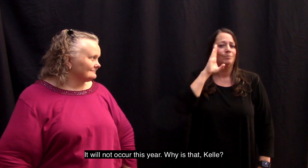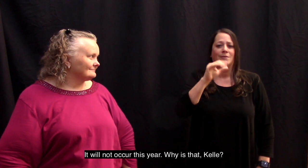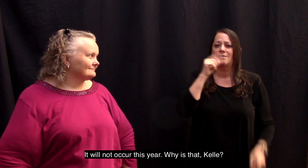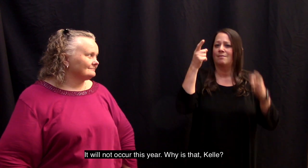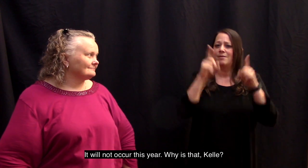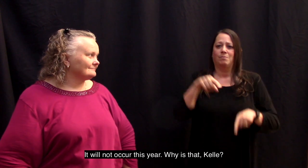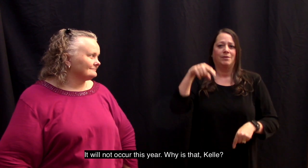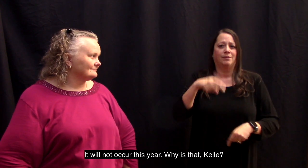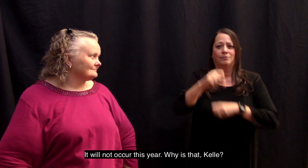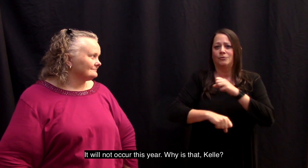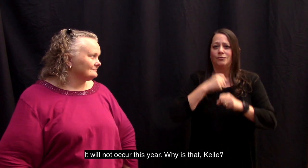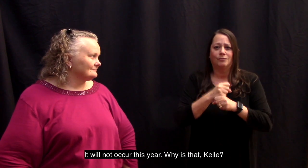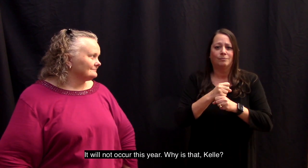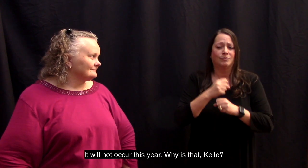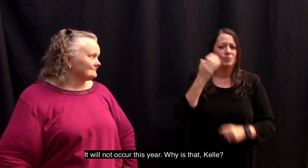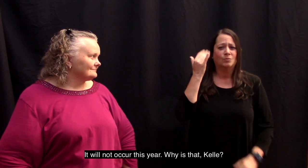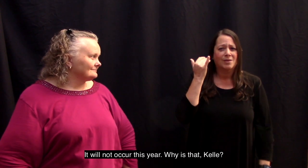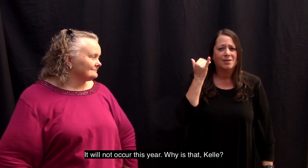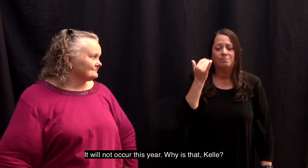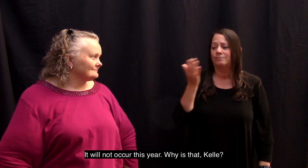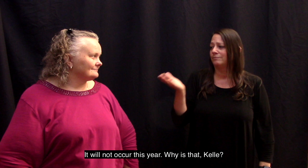It will not occur this year. Why is that, Kelly?